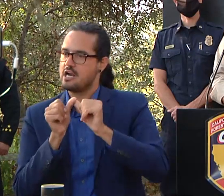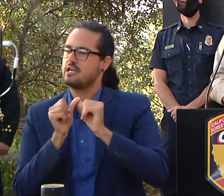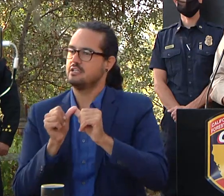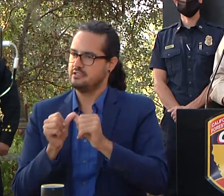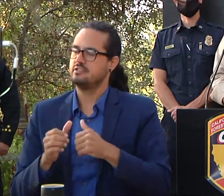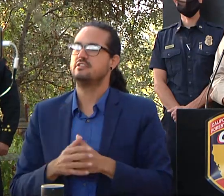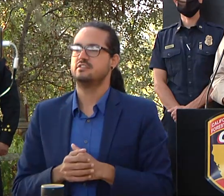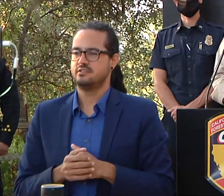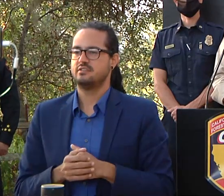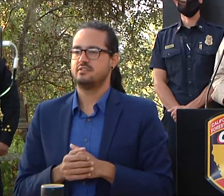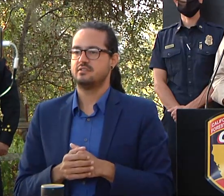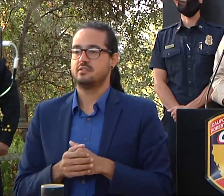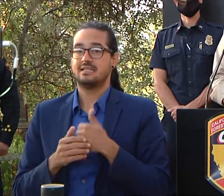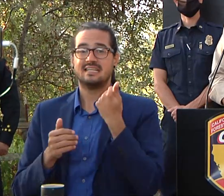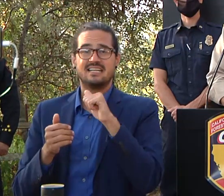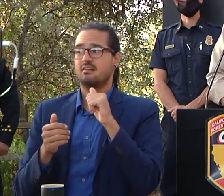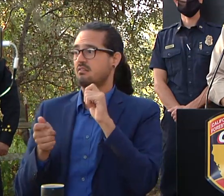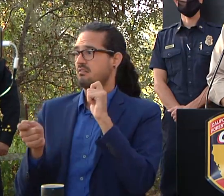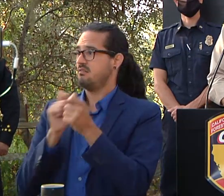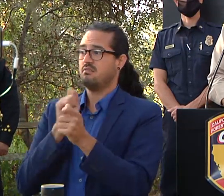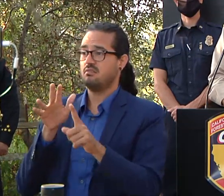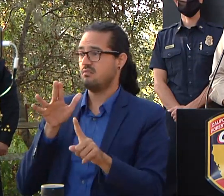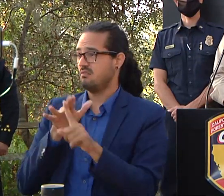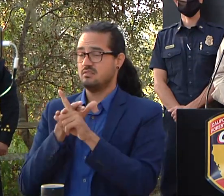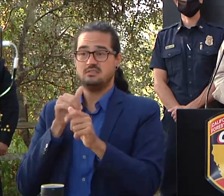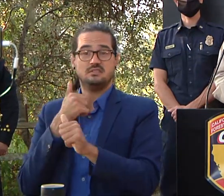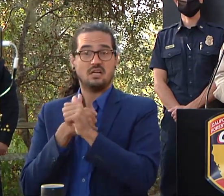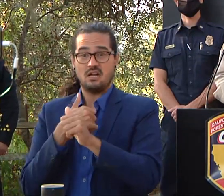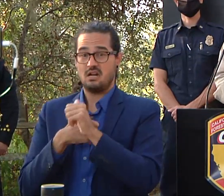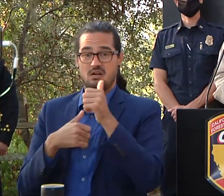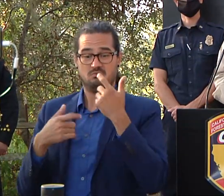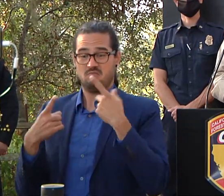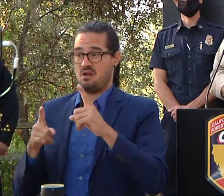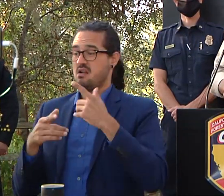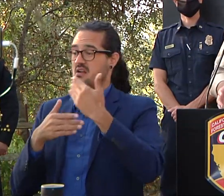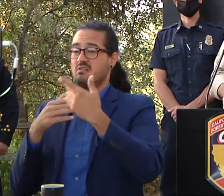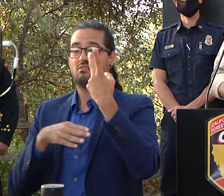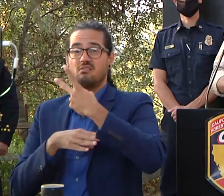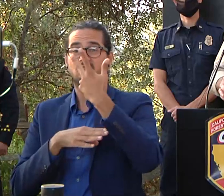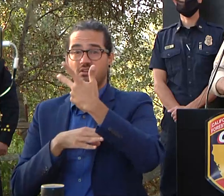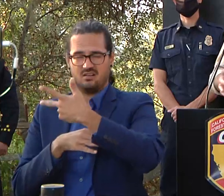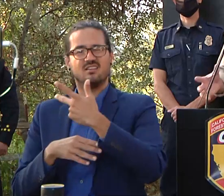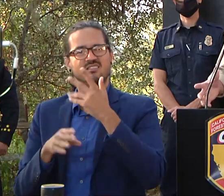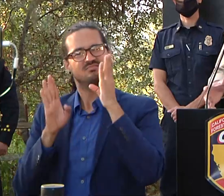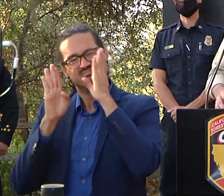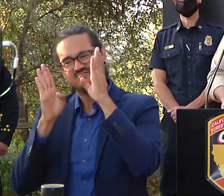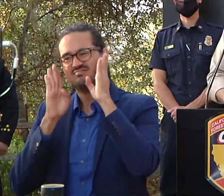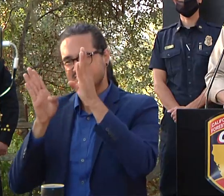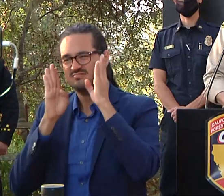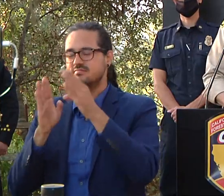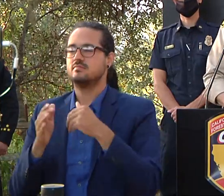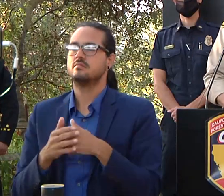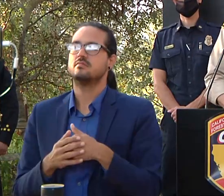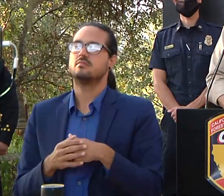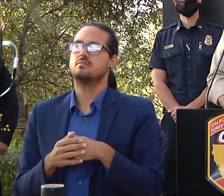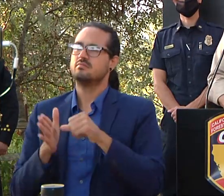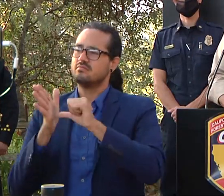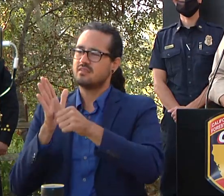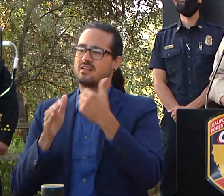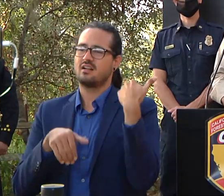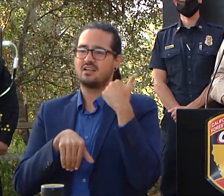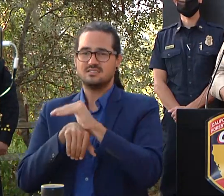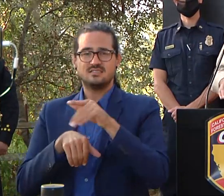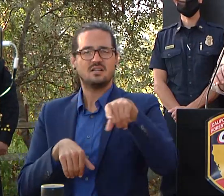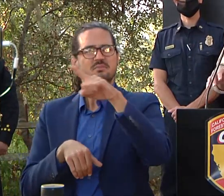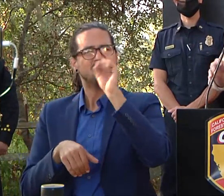changing fire hazard is kind of we go along and and i said this again last night i'll continue to say it and you know know your zone you know as we repopulate